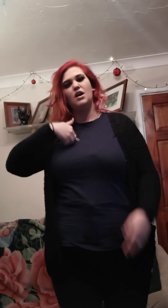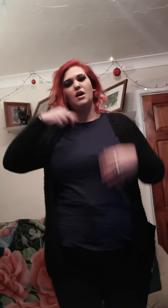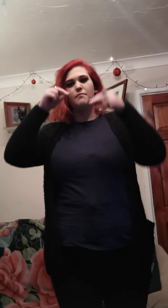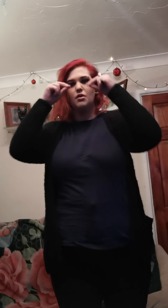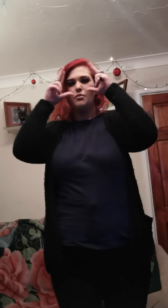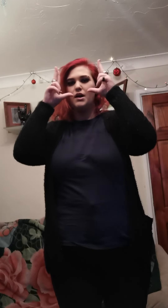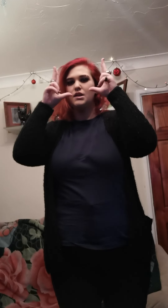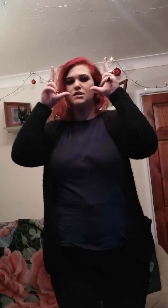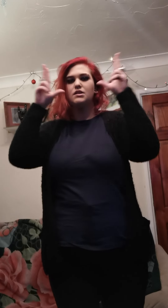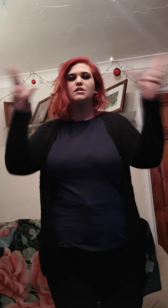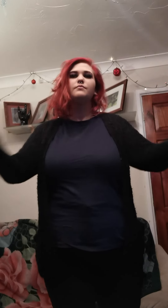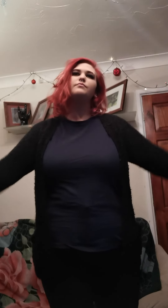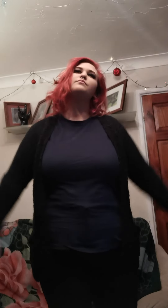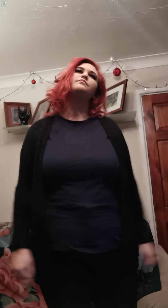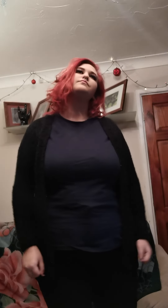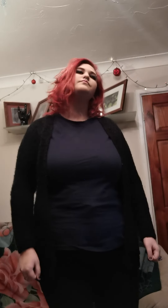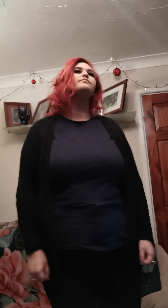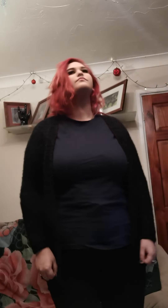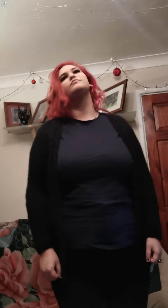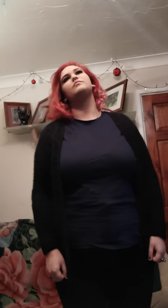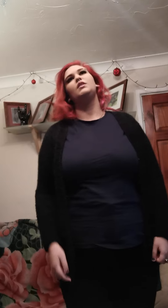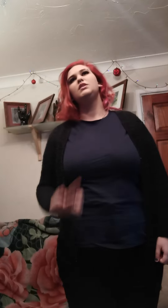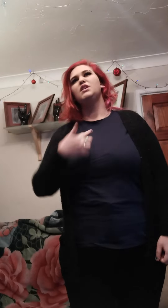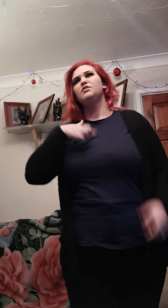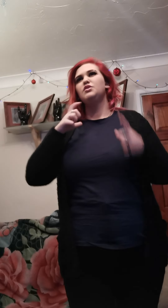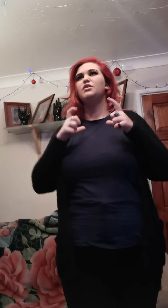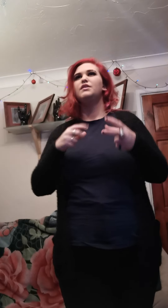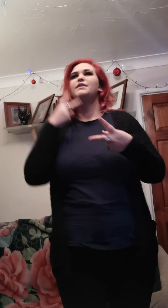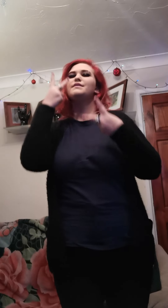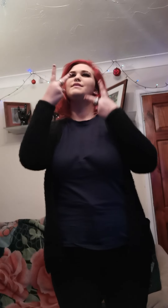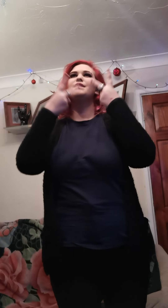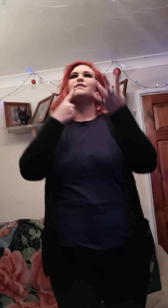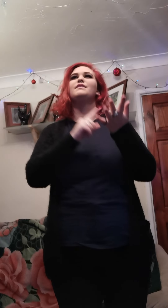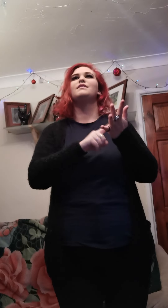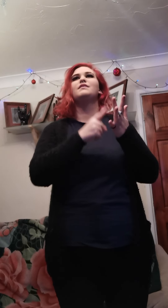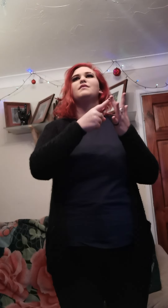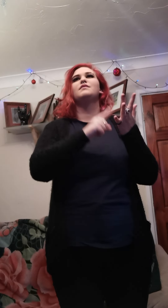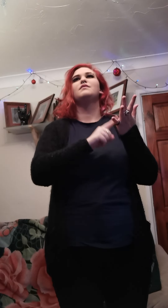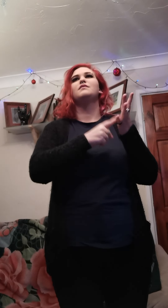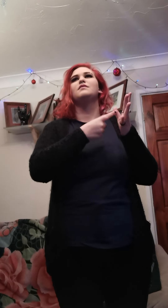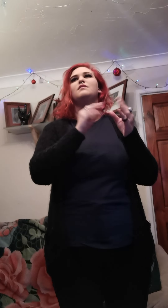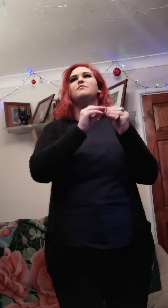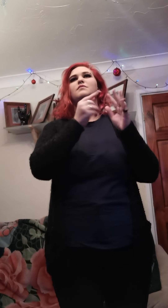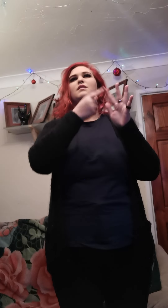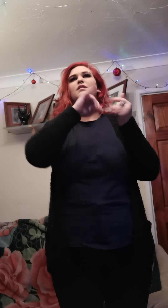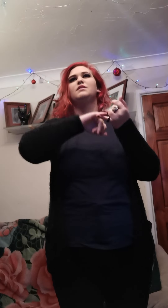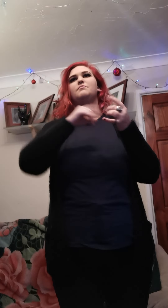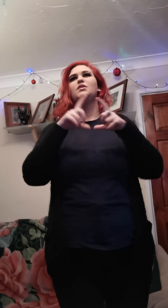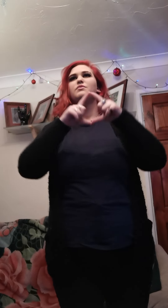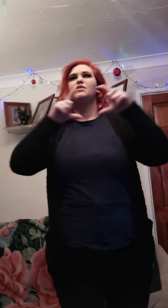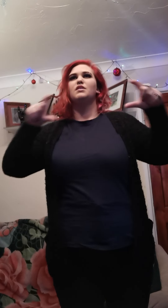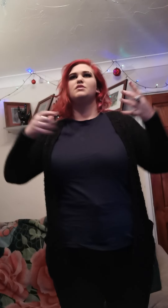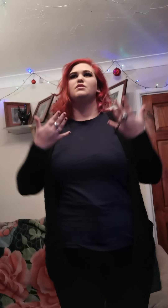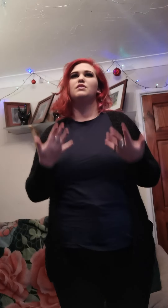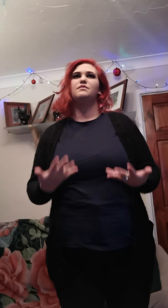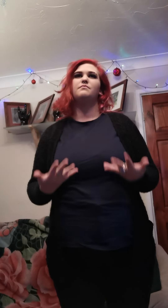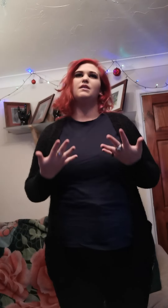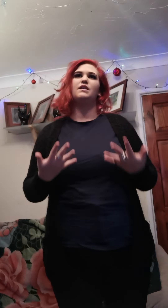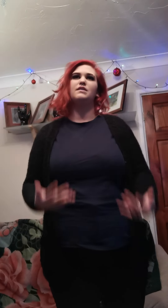I'm awake. And still you're singing lullabies and postcards to this place